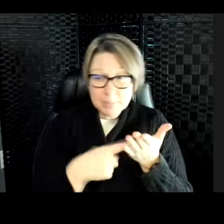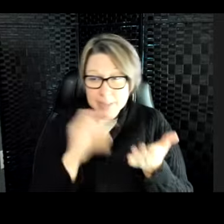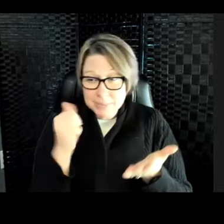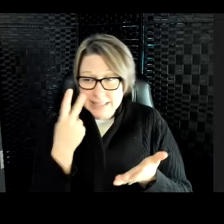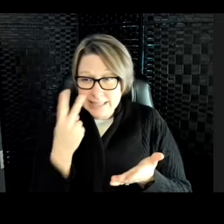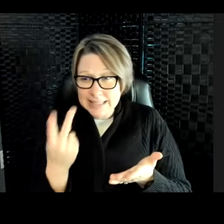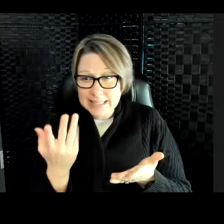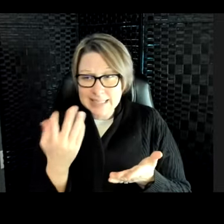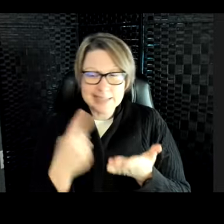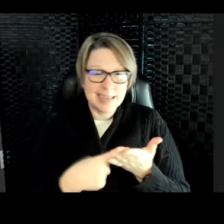Sometimes you can't.